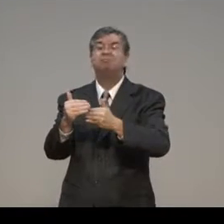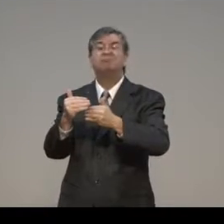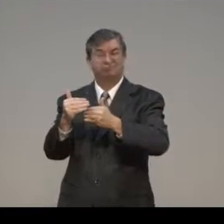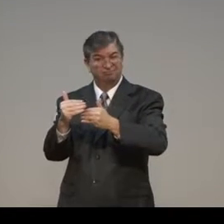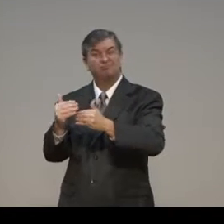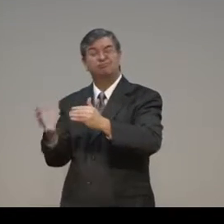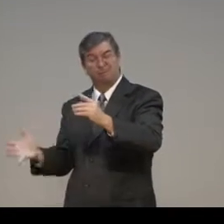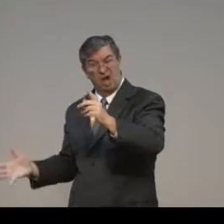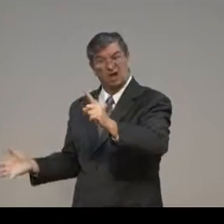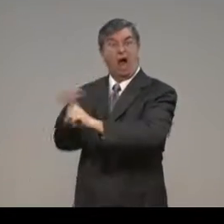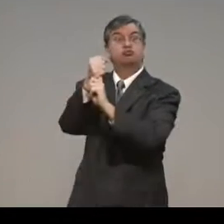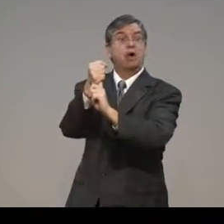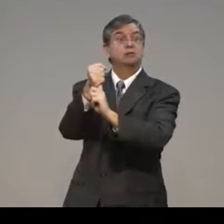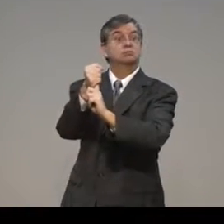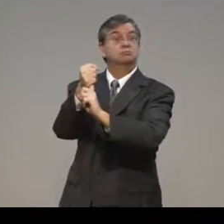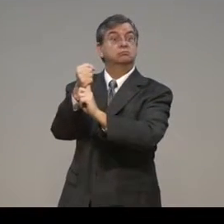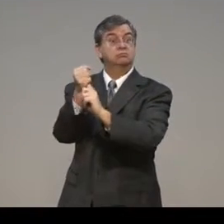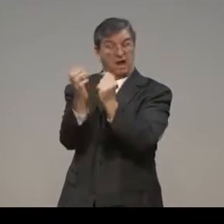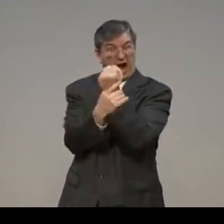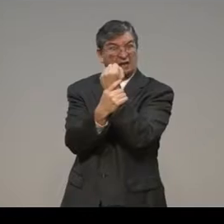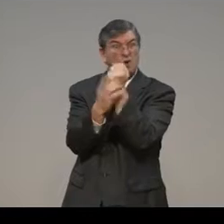And you didn't want to suffer the consequences.